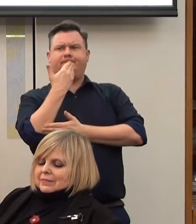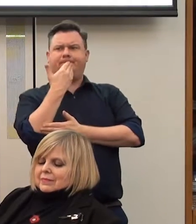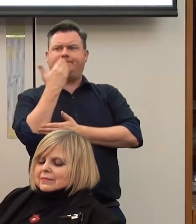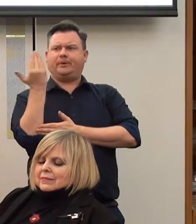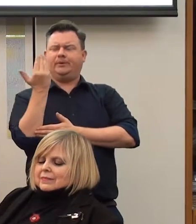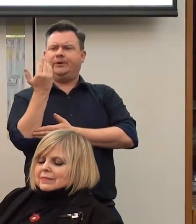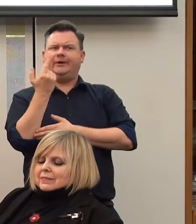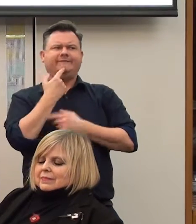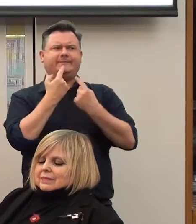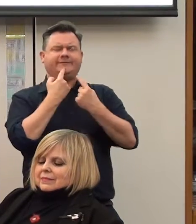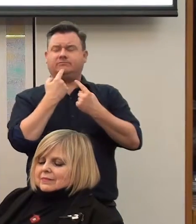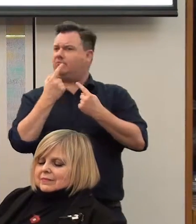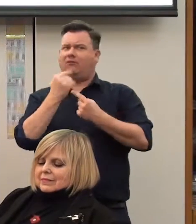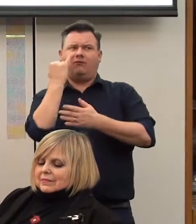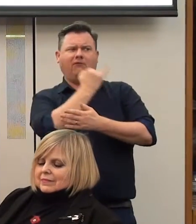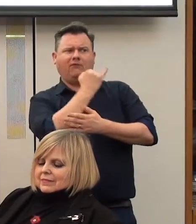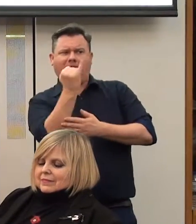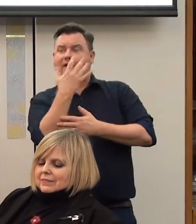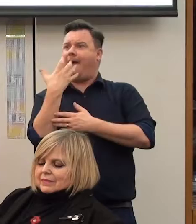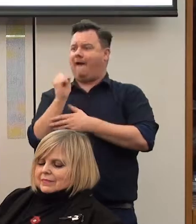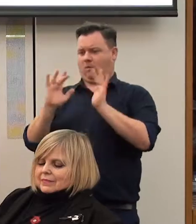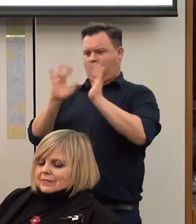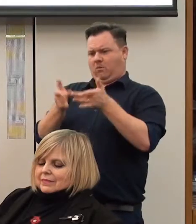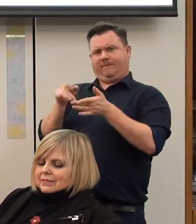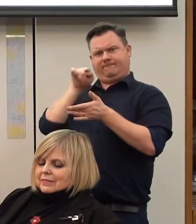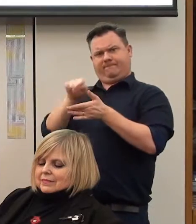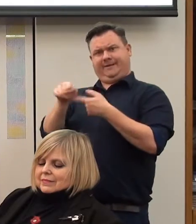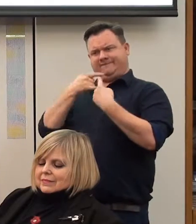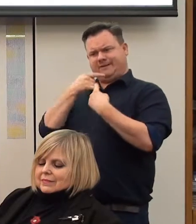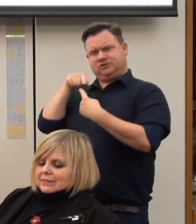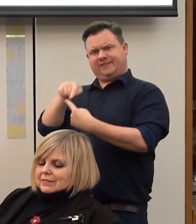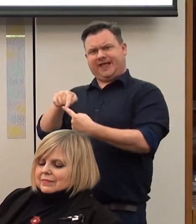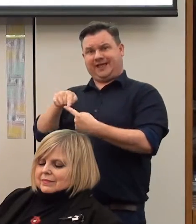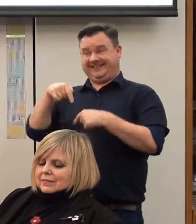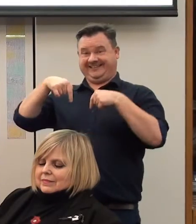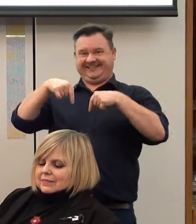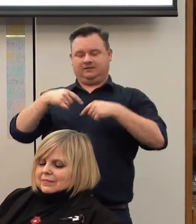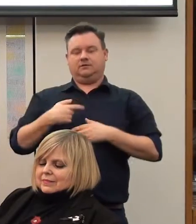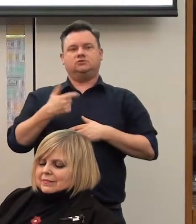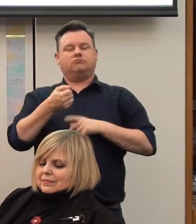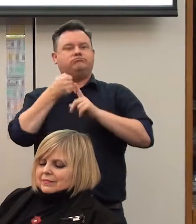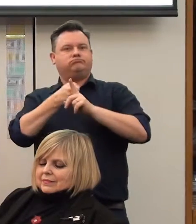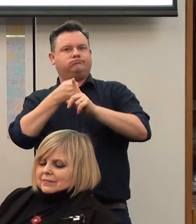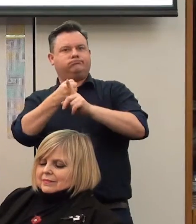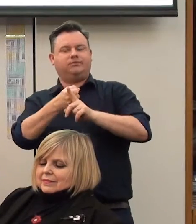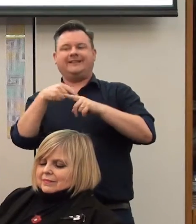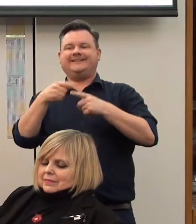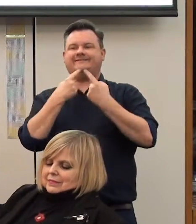just have to go on the website because there's lots of excellent resources that they can use. We should all keep promoting the resources.